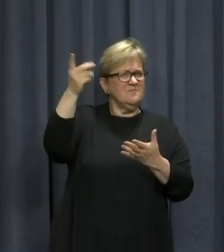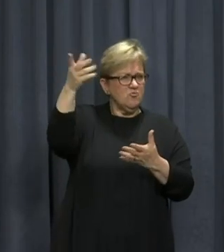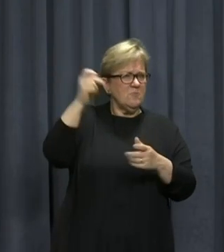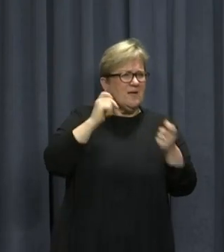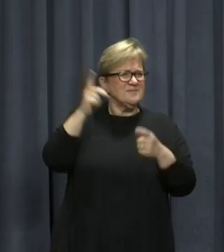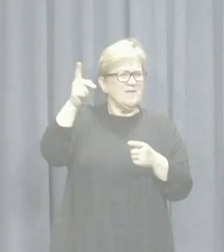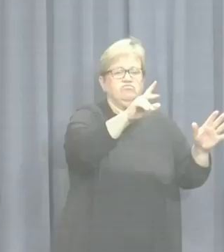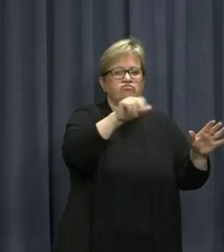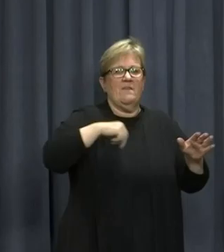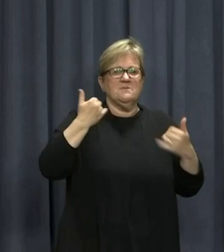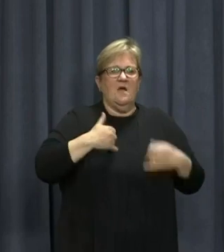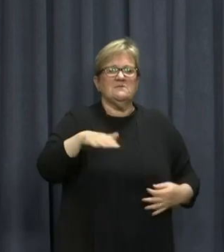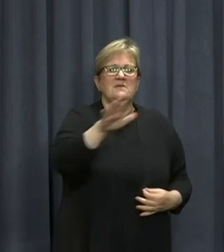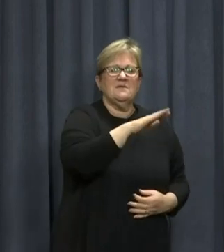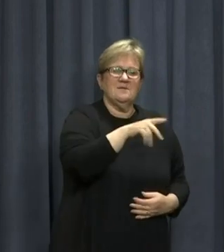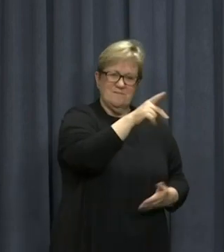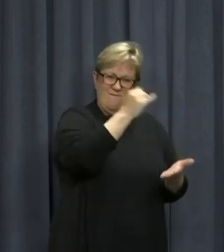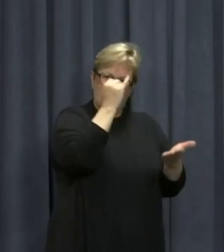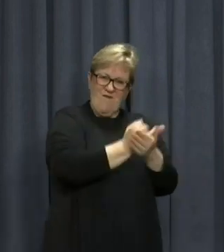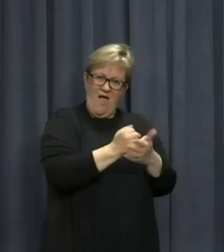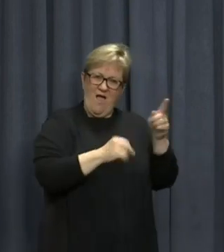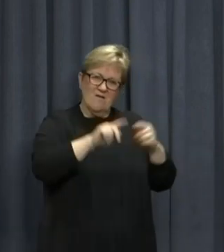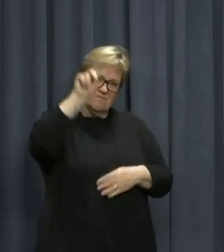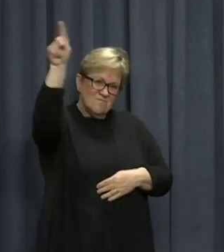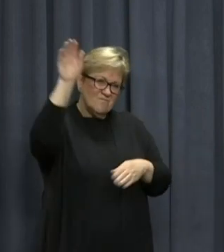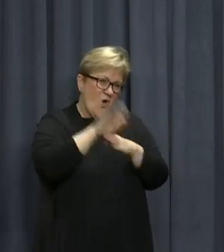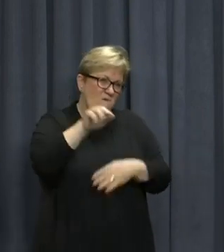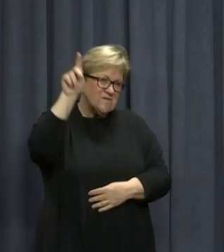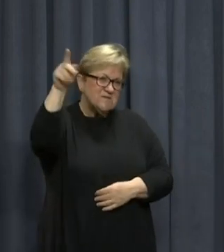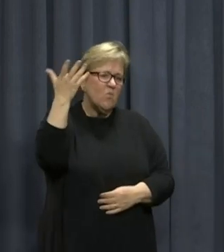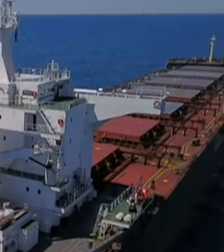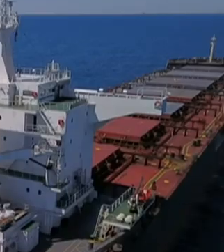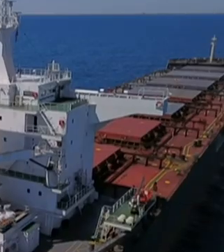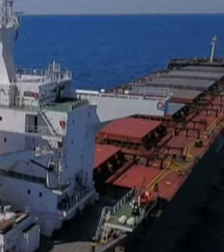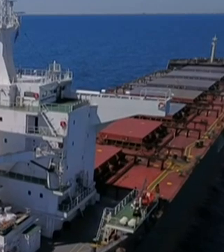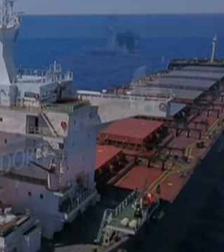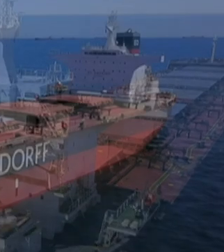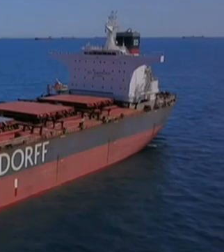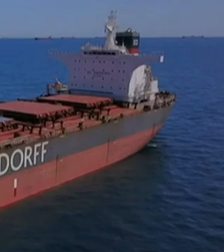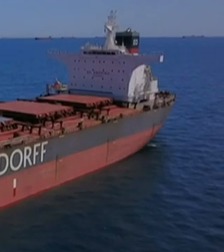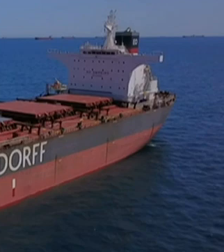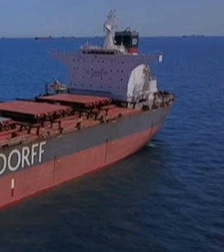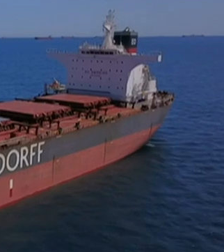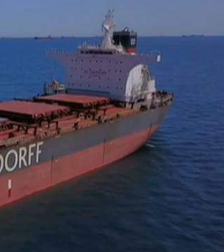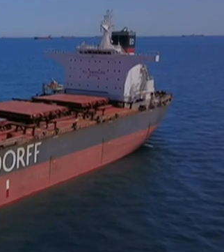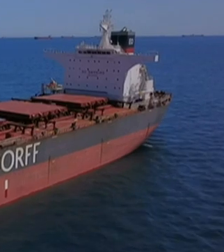people going to see there was a failure at the other end where the ship came from. Emily Evans, Sky News, Perth.